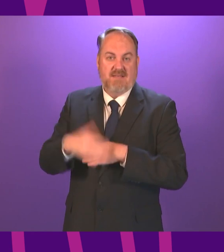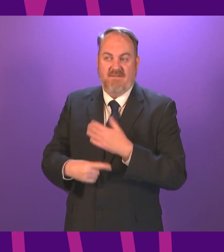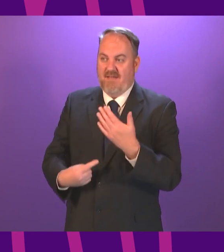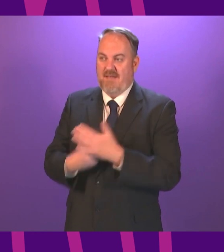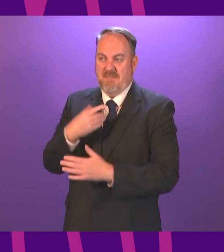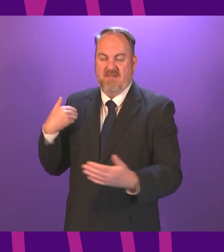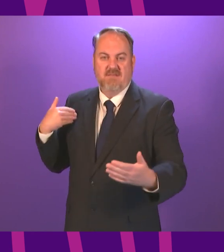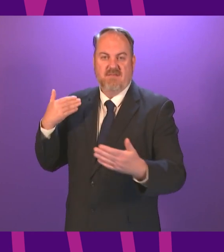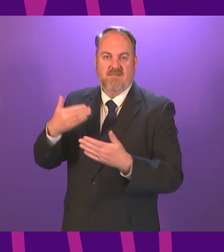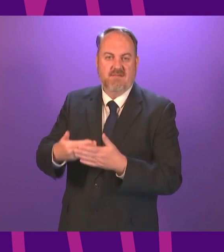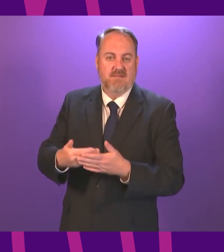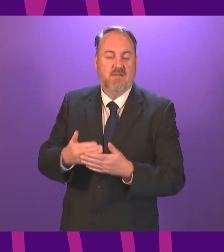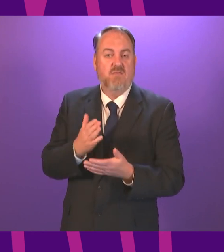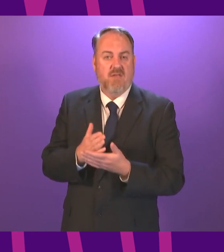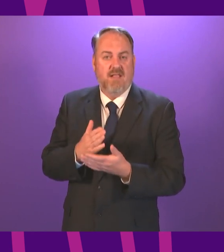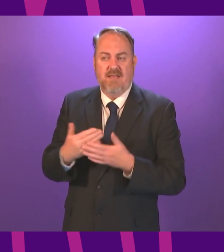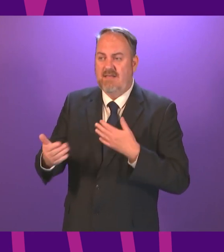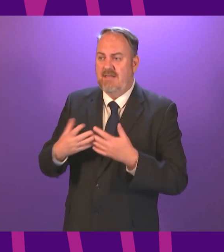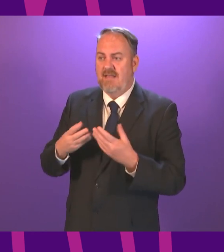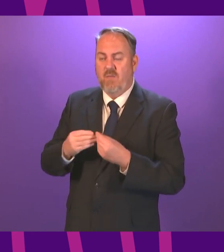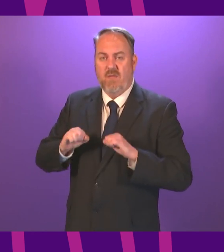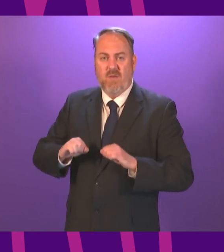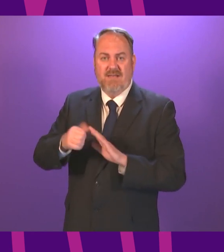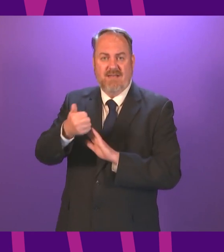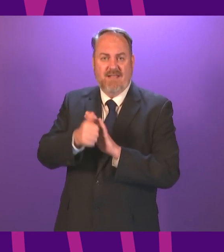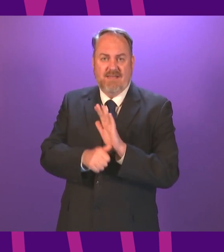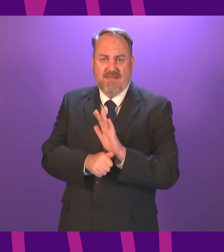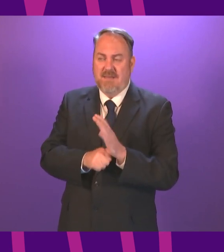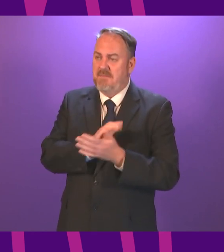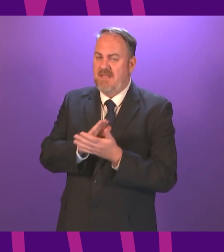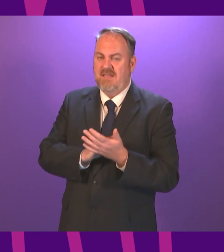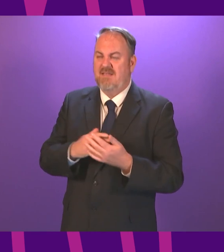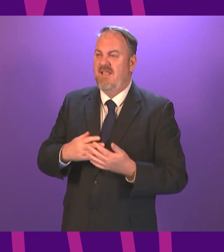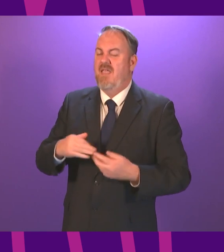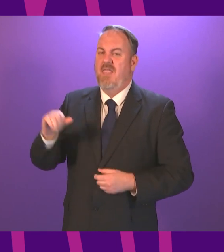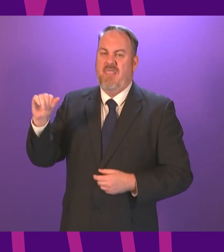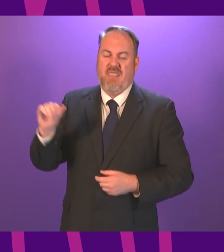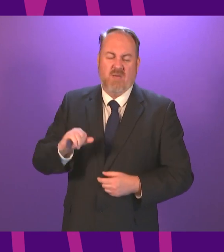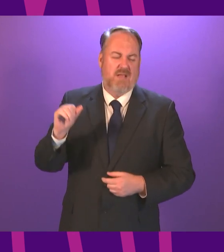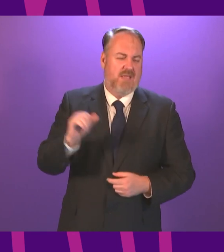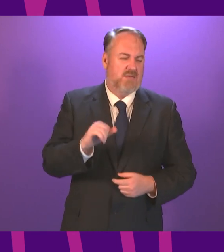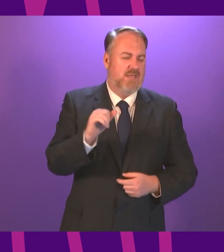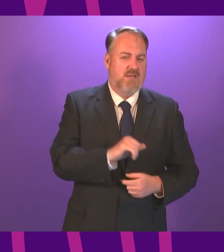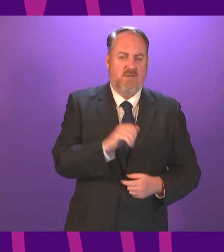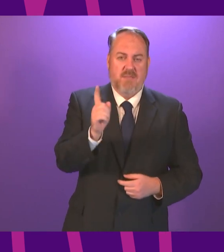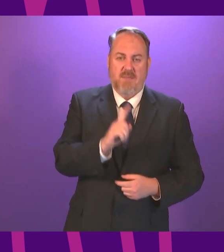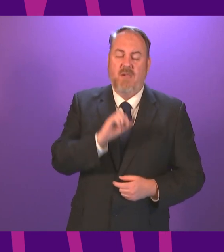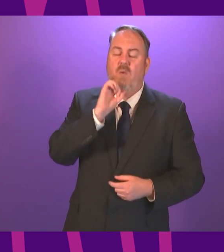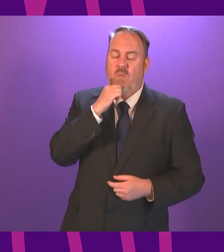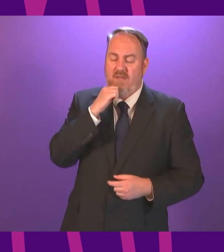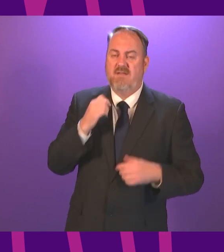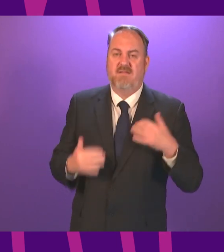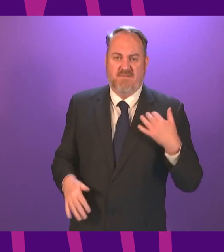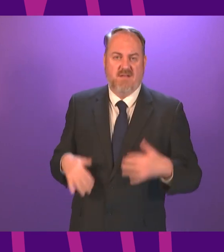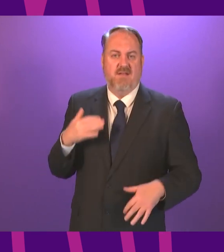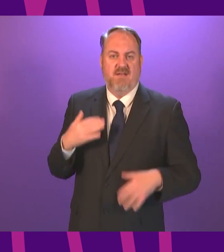of failing to tackle the backlog will be felt by tens of thousands of people across the country and it must be a top priority